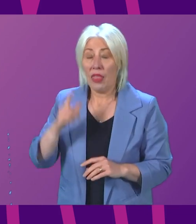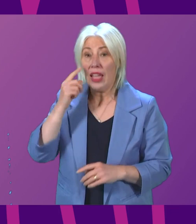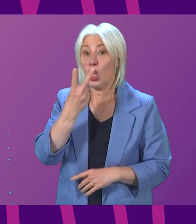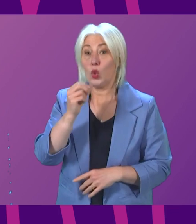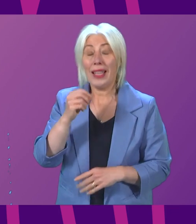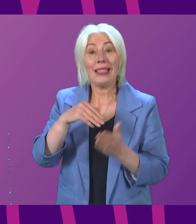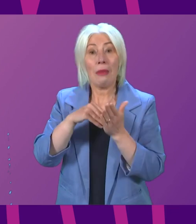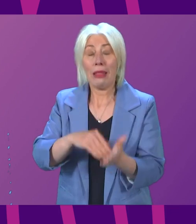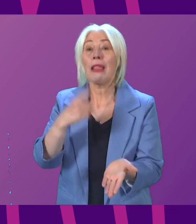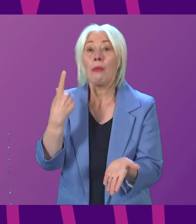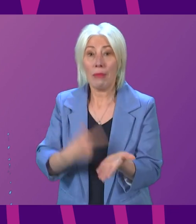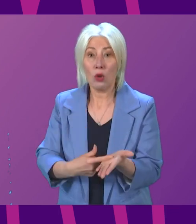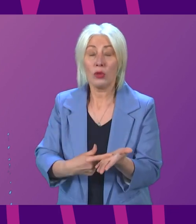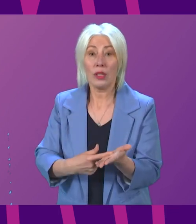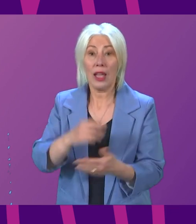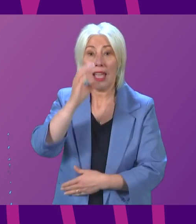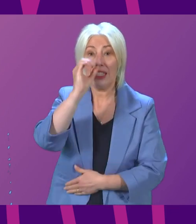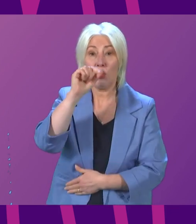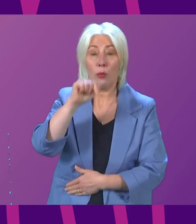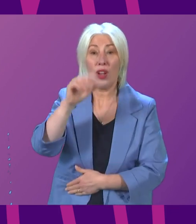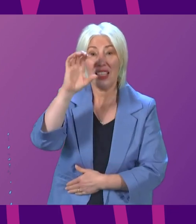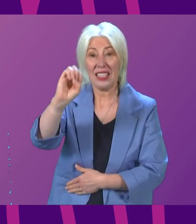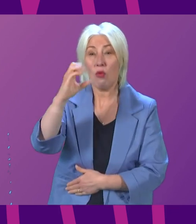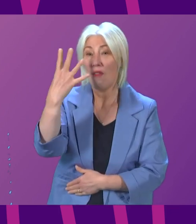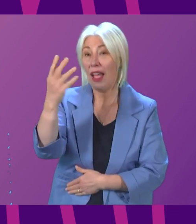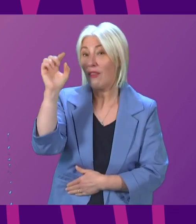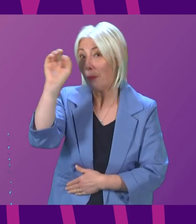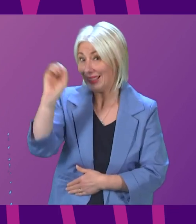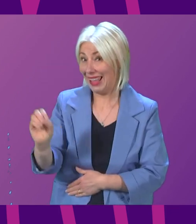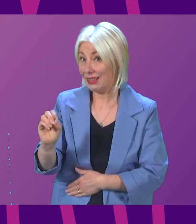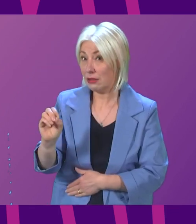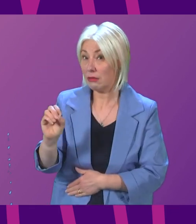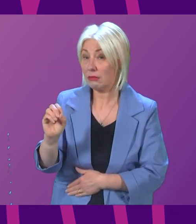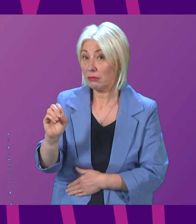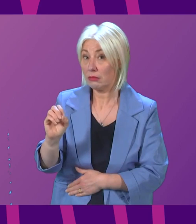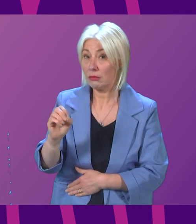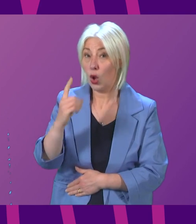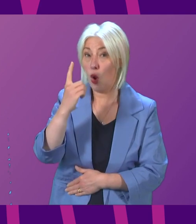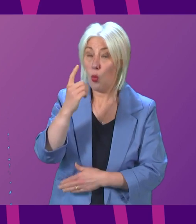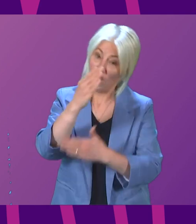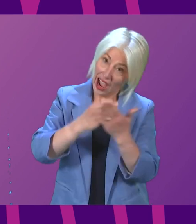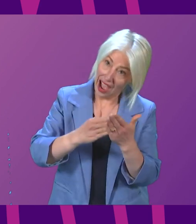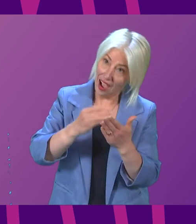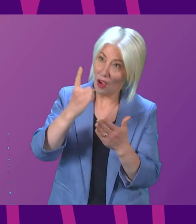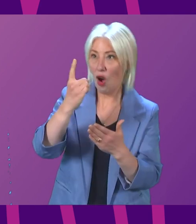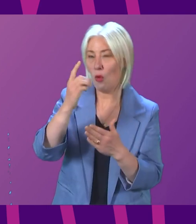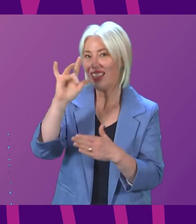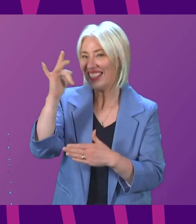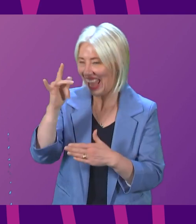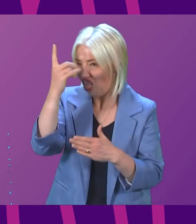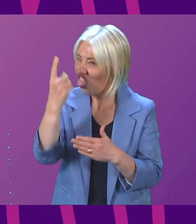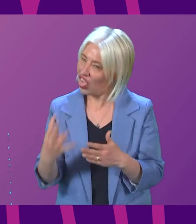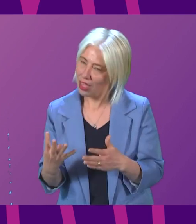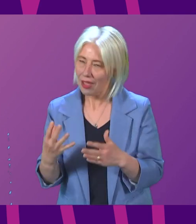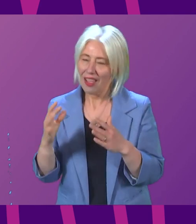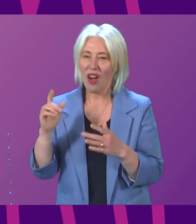million, 0.05%, one half of one tenth of one percent of